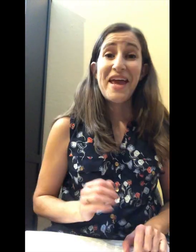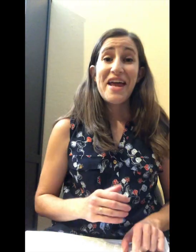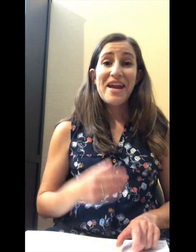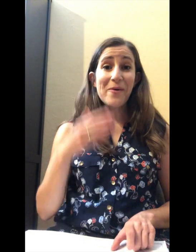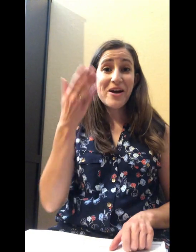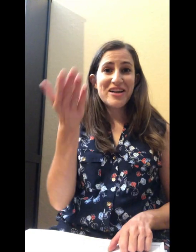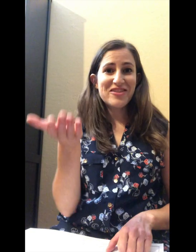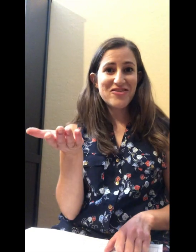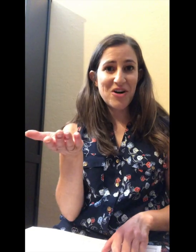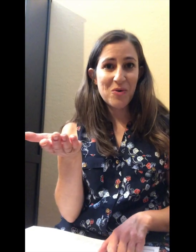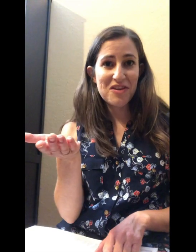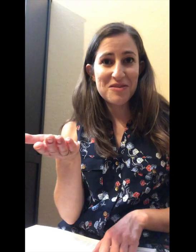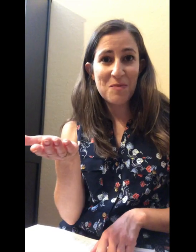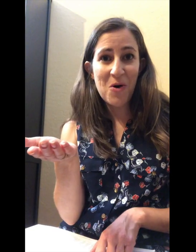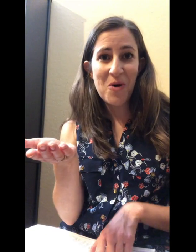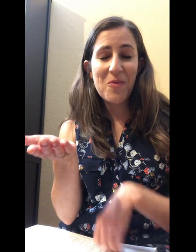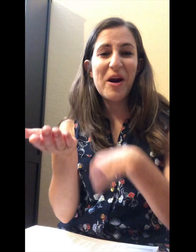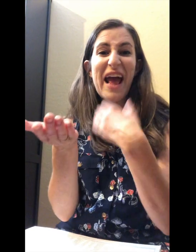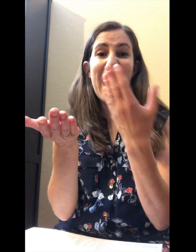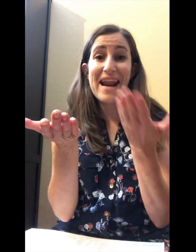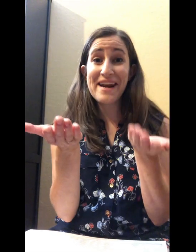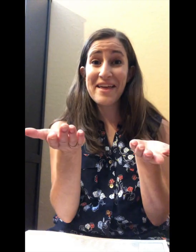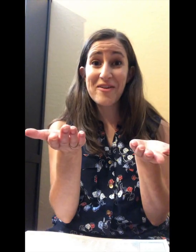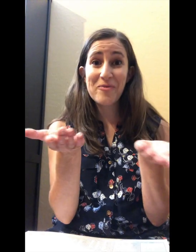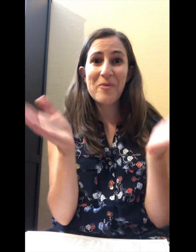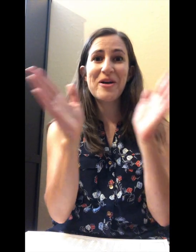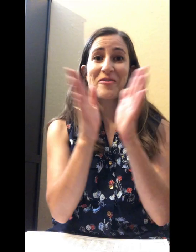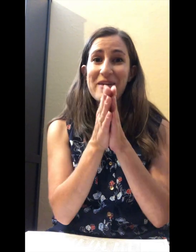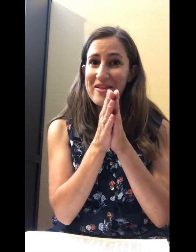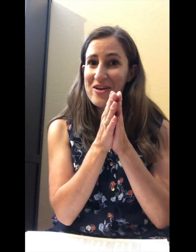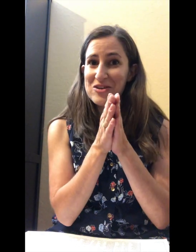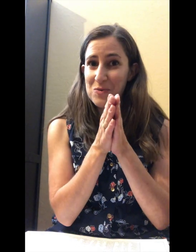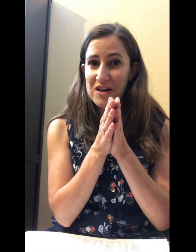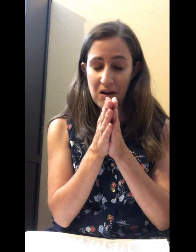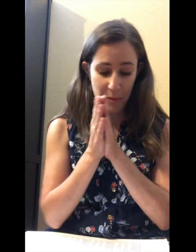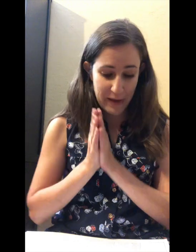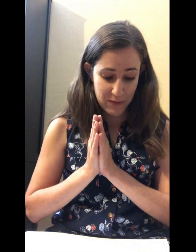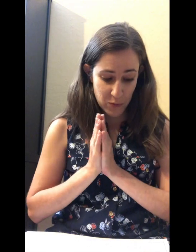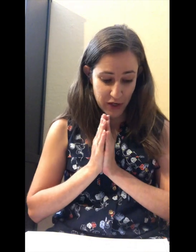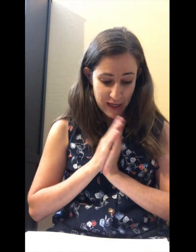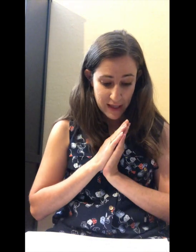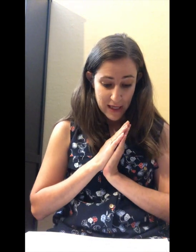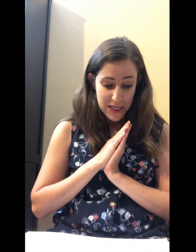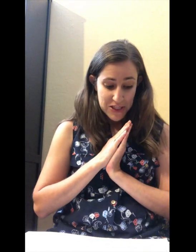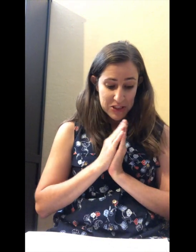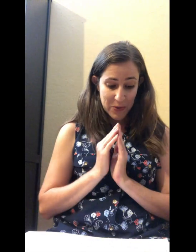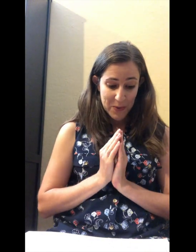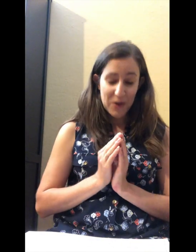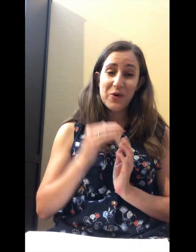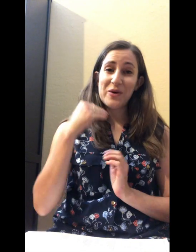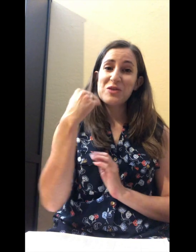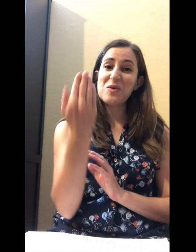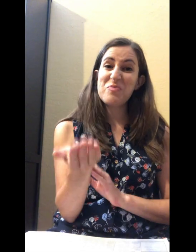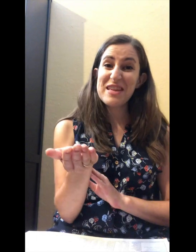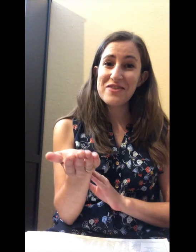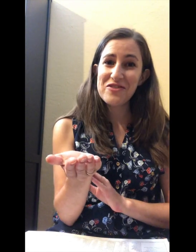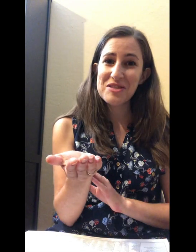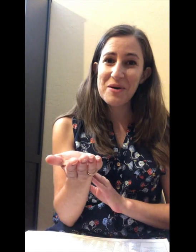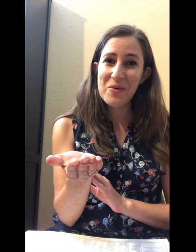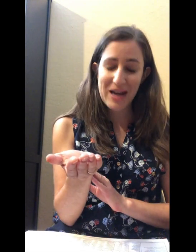Now we're gonna start with a small word and we're gonna add another small word to make a larger word, compound word. So you're going to repeat the first small word